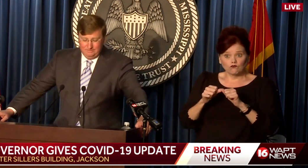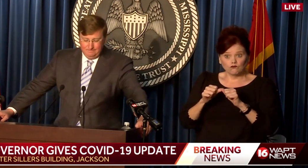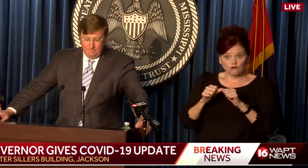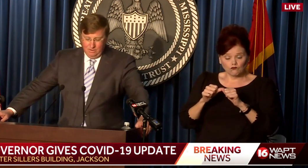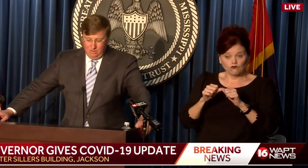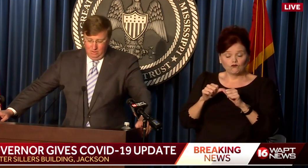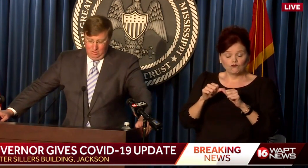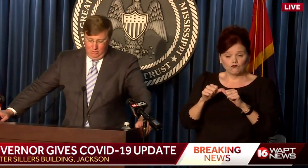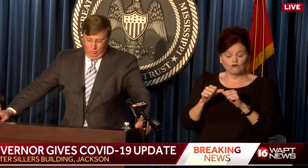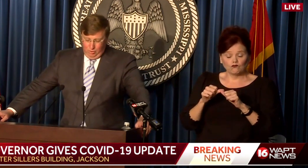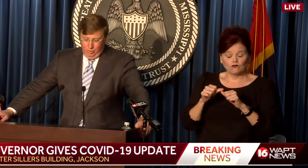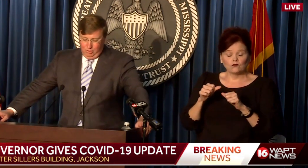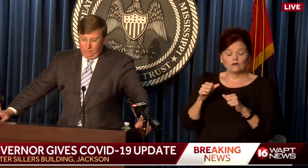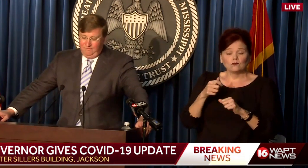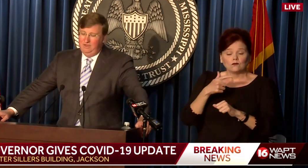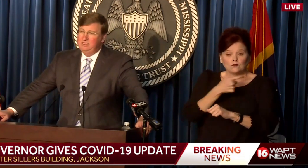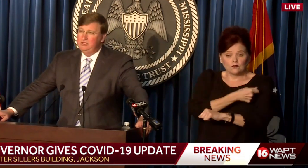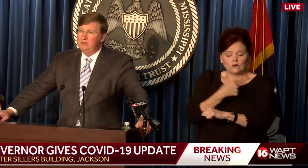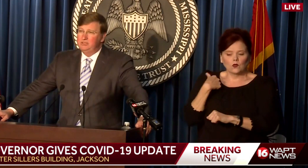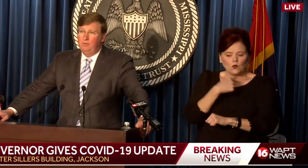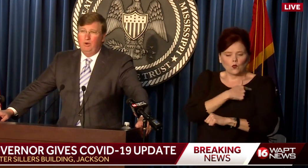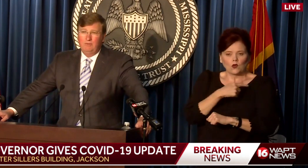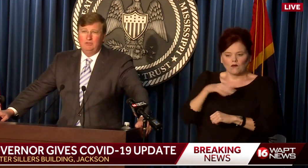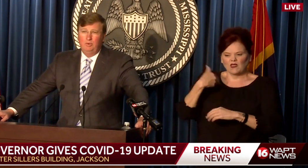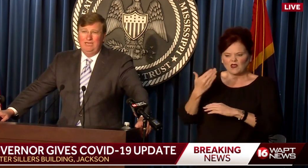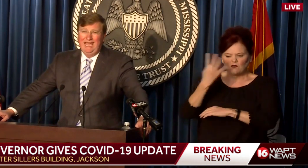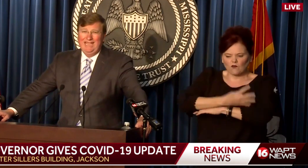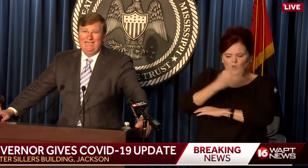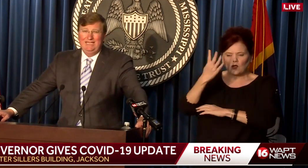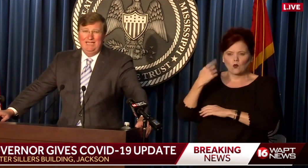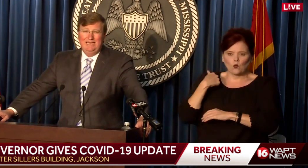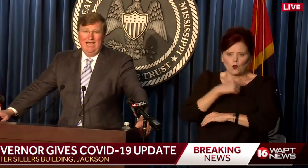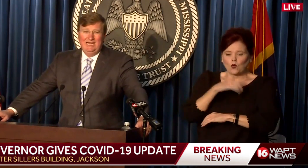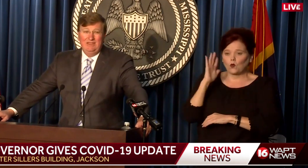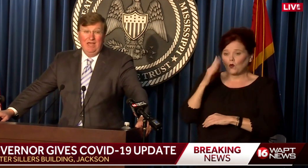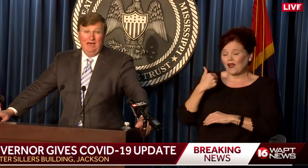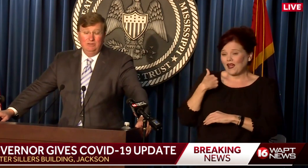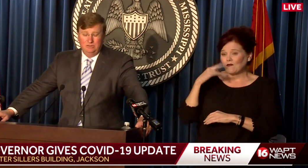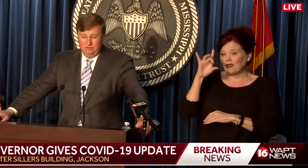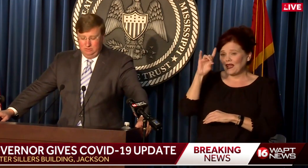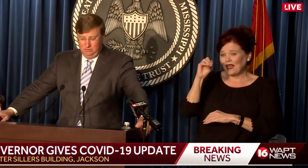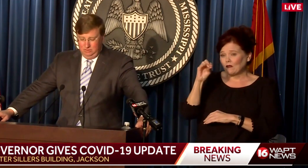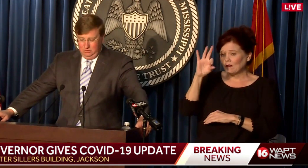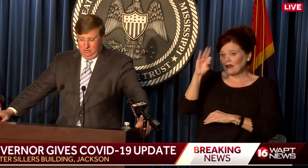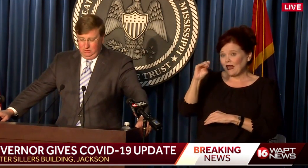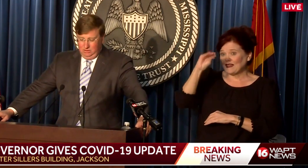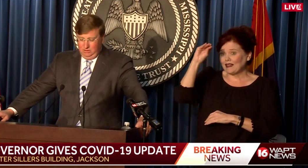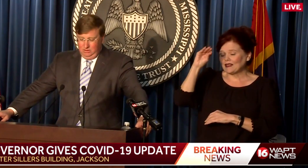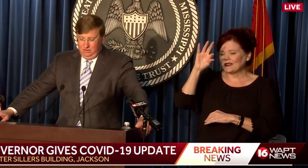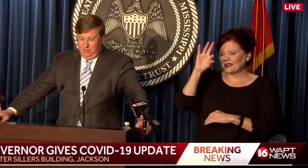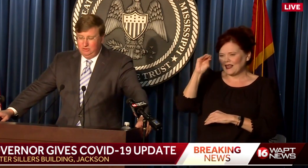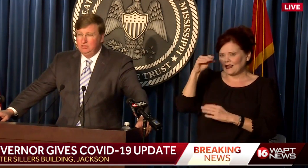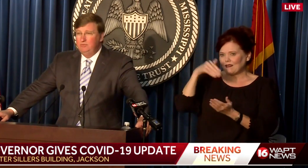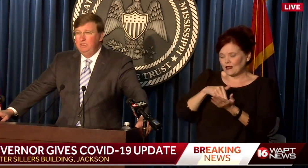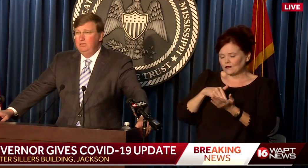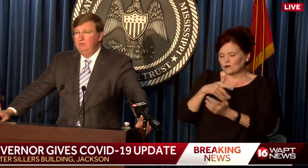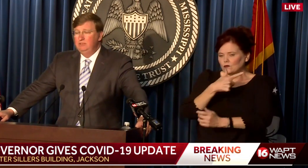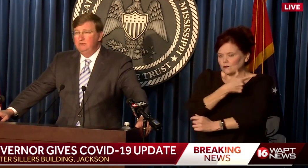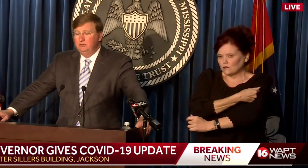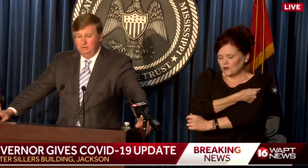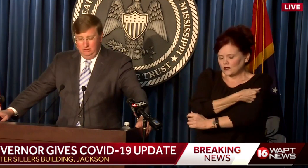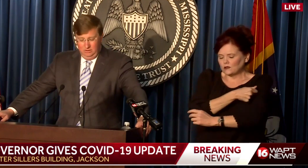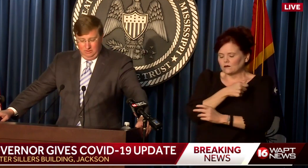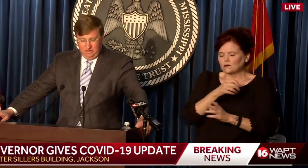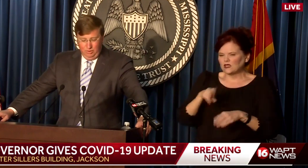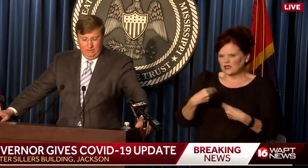next four days, we will finish somewhere between 80,000 and 90,000 doses being